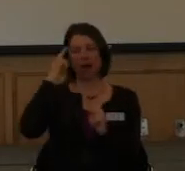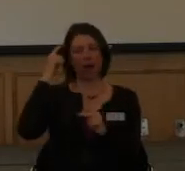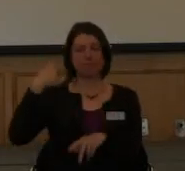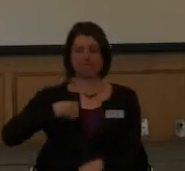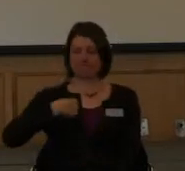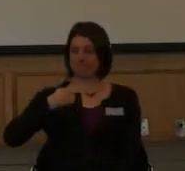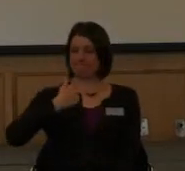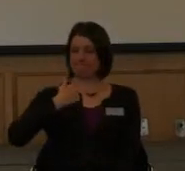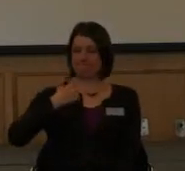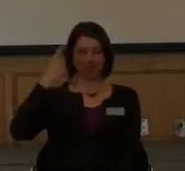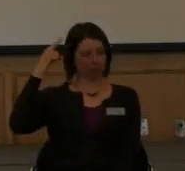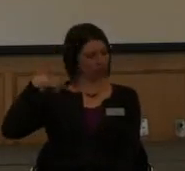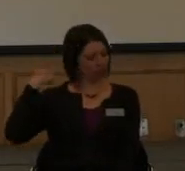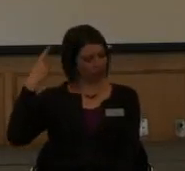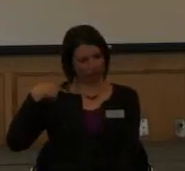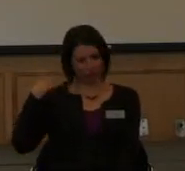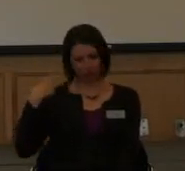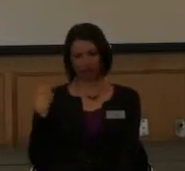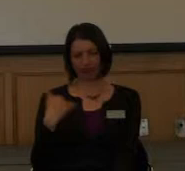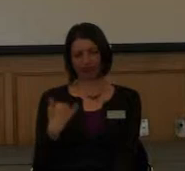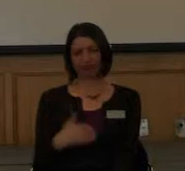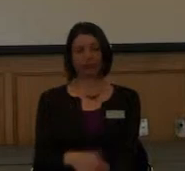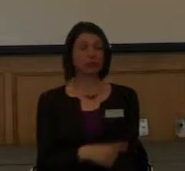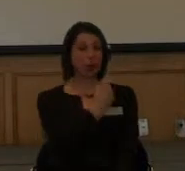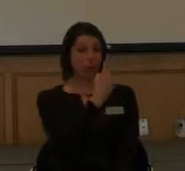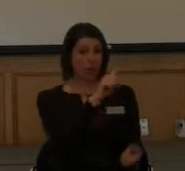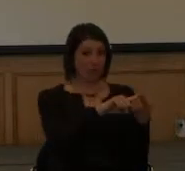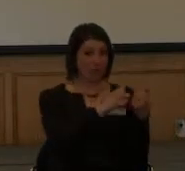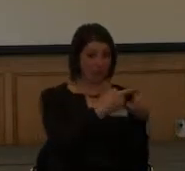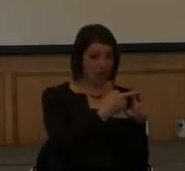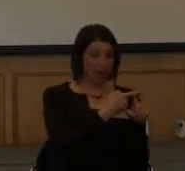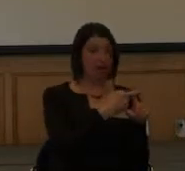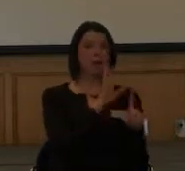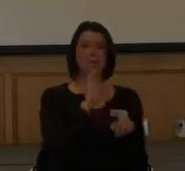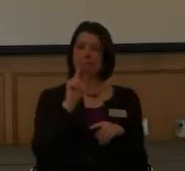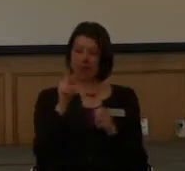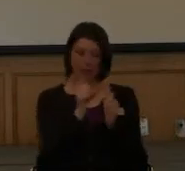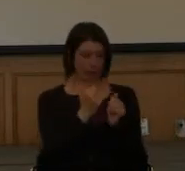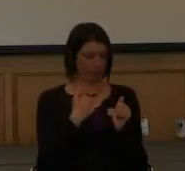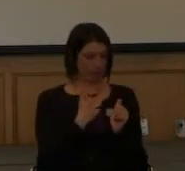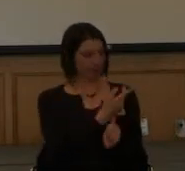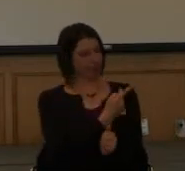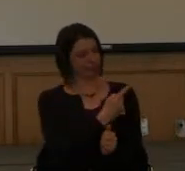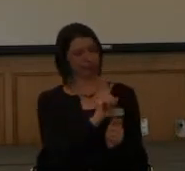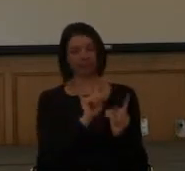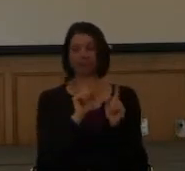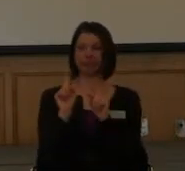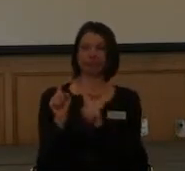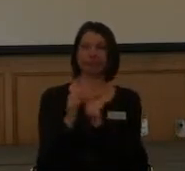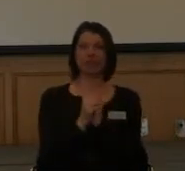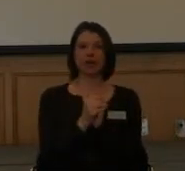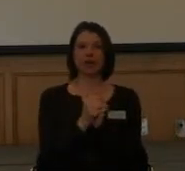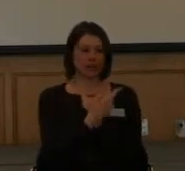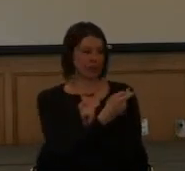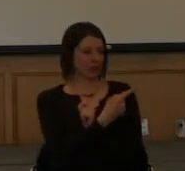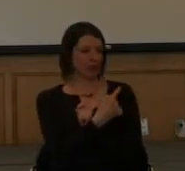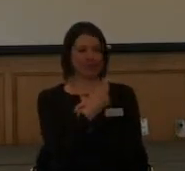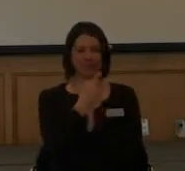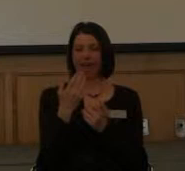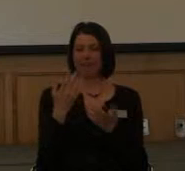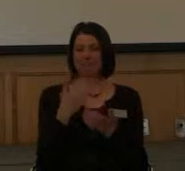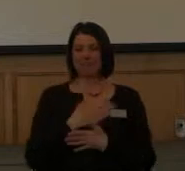one of my friends that was, that also returned, we like to call her, we like to tell people that